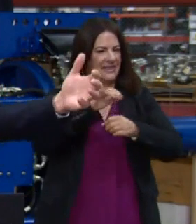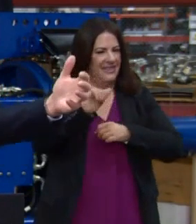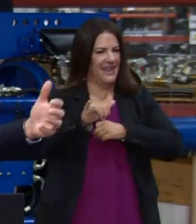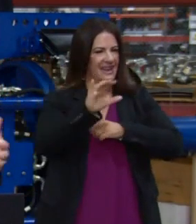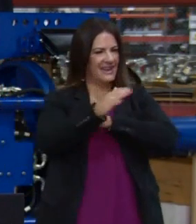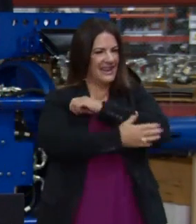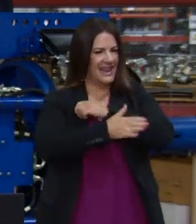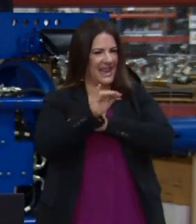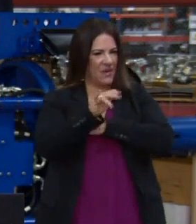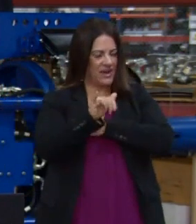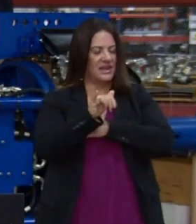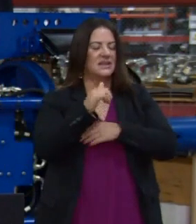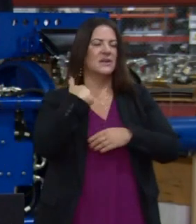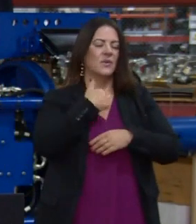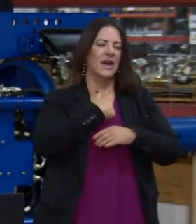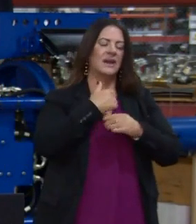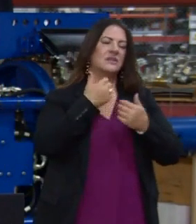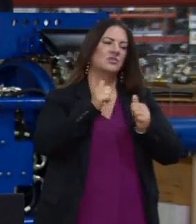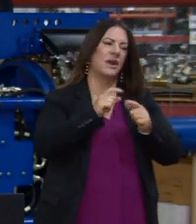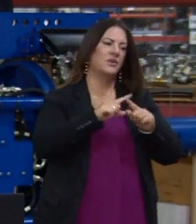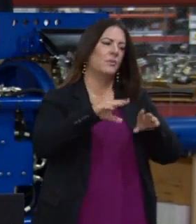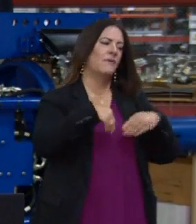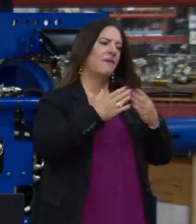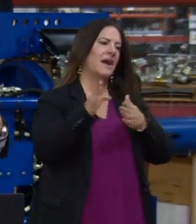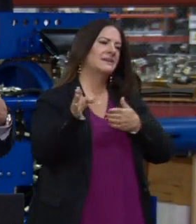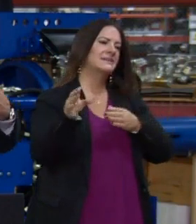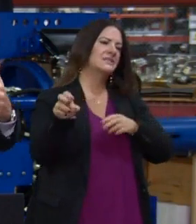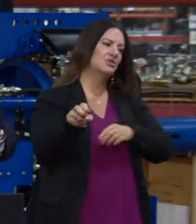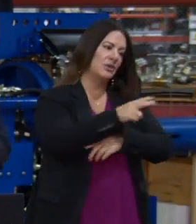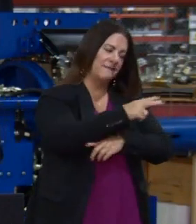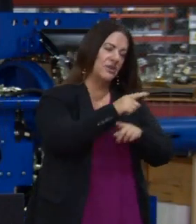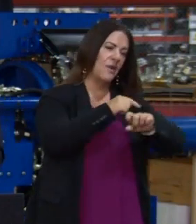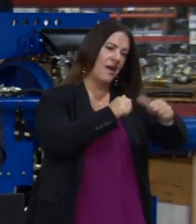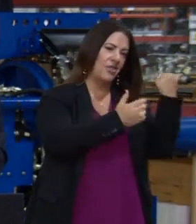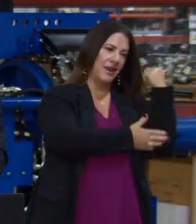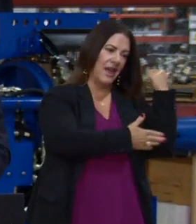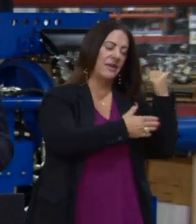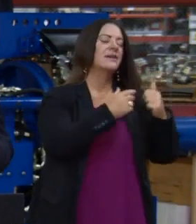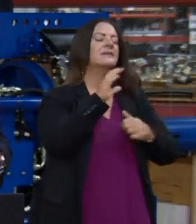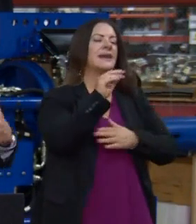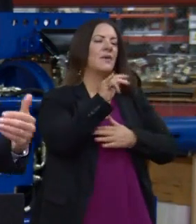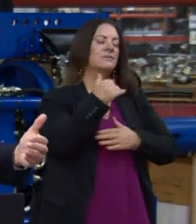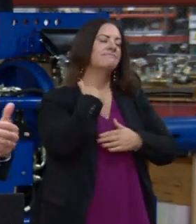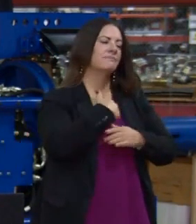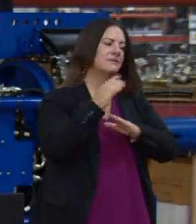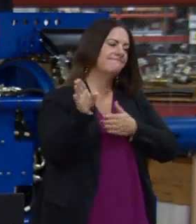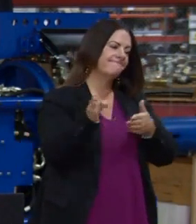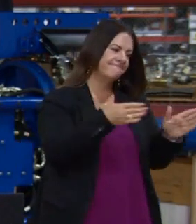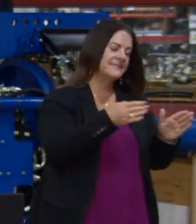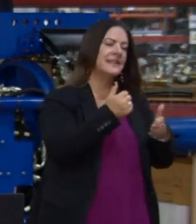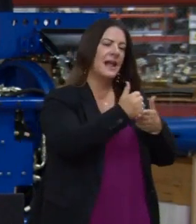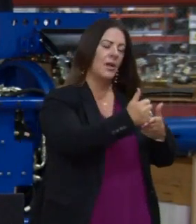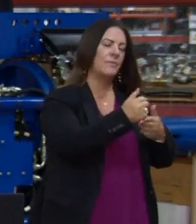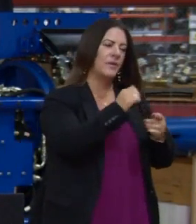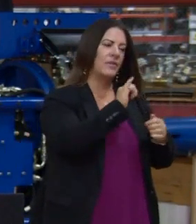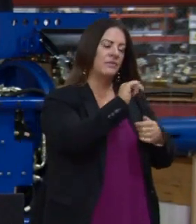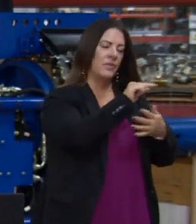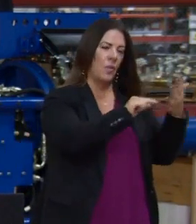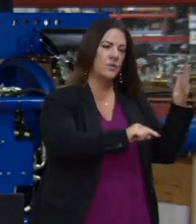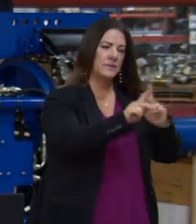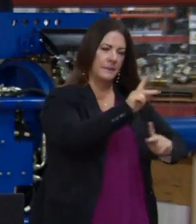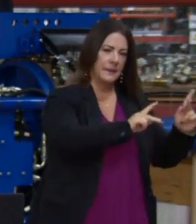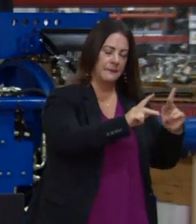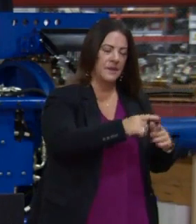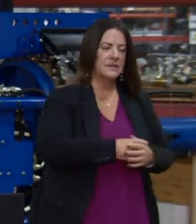providing supports in surrounding counties. What has become crystal clear over the course of many months is these interventions,